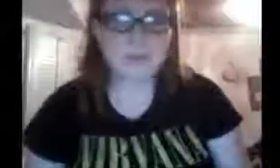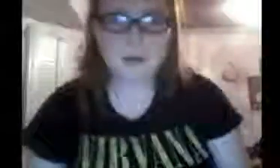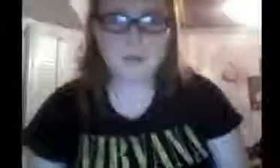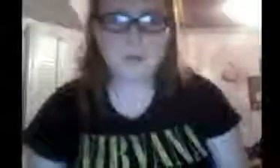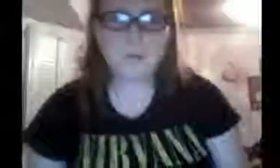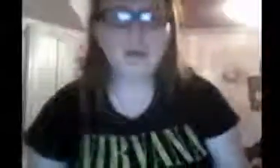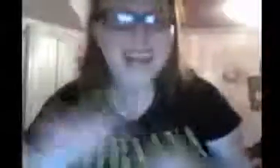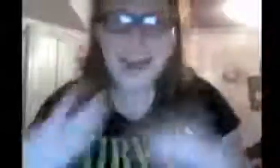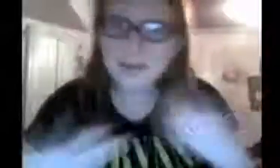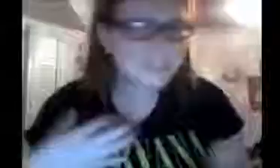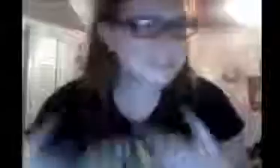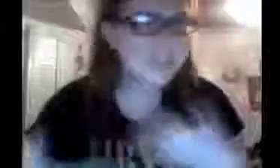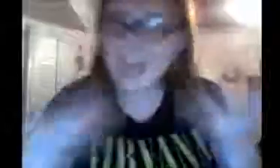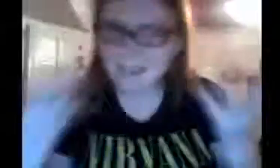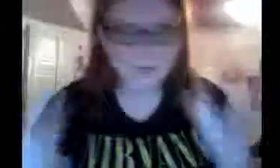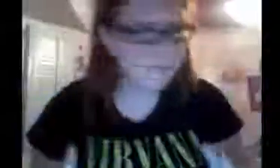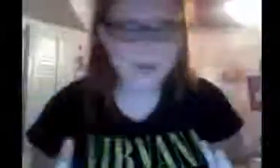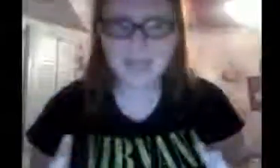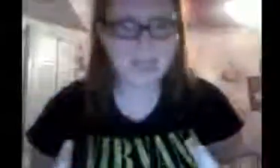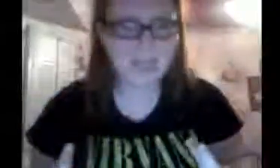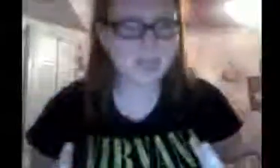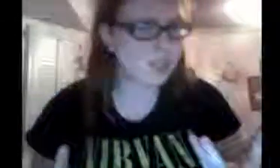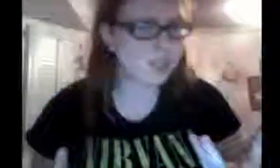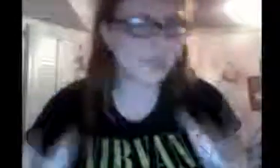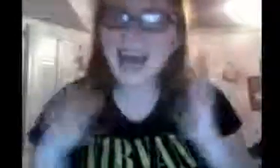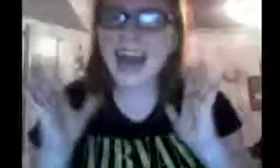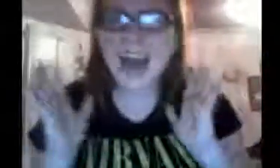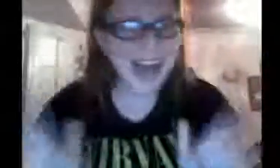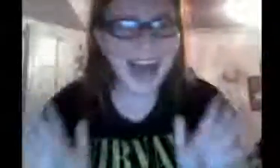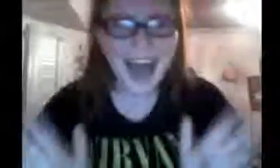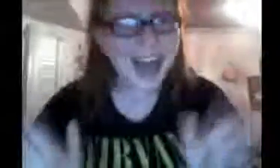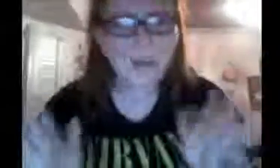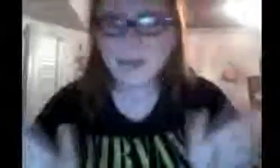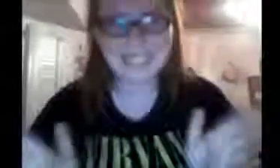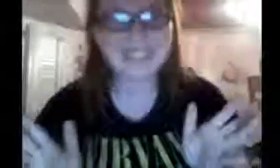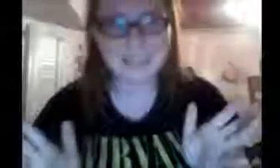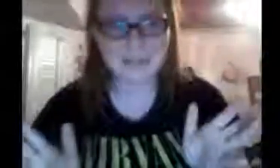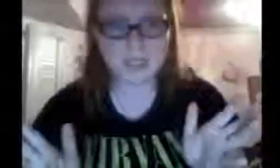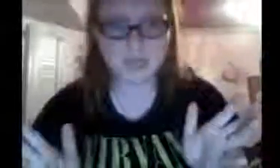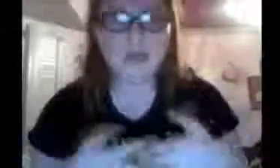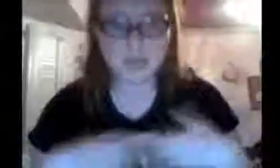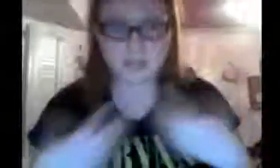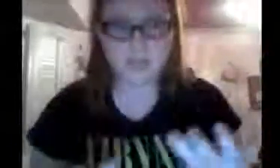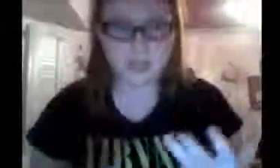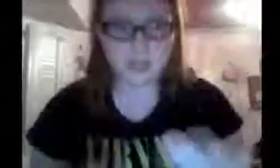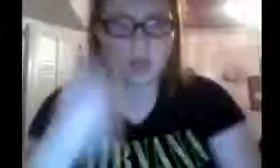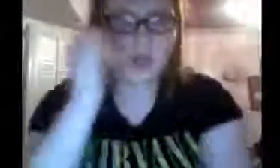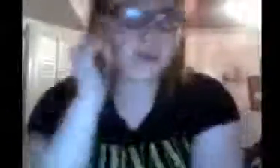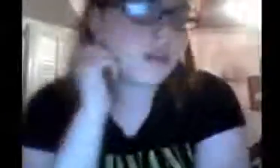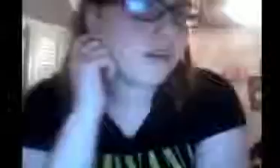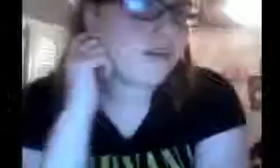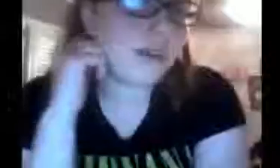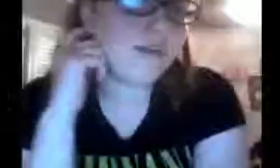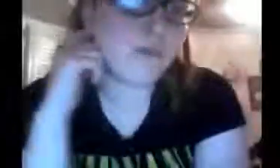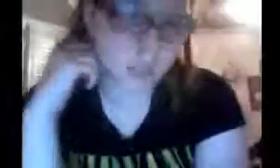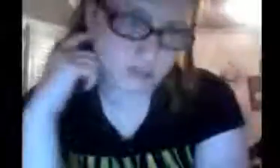But, what happened to everybody? Like, I want to see this episode. I want to do this. Okay. I would watch that.